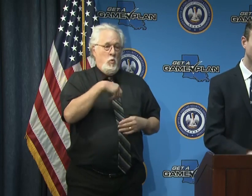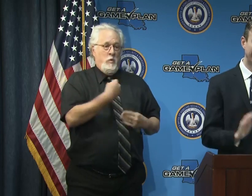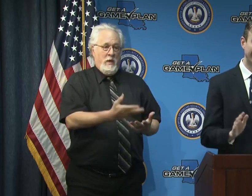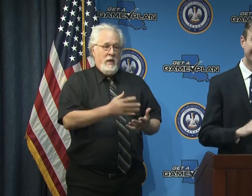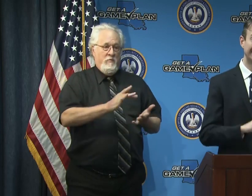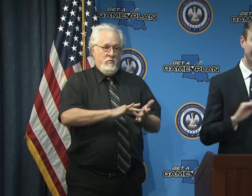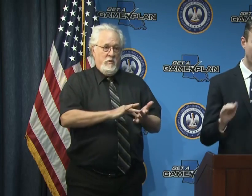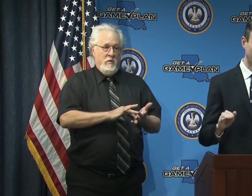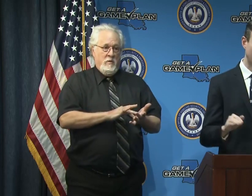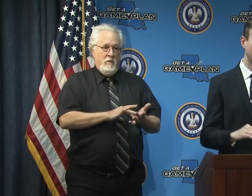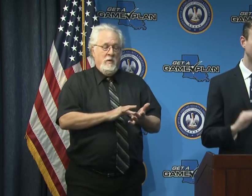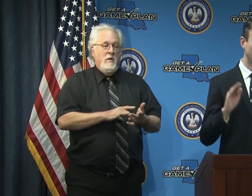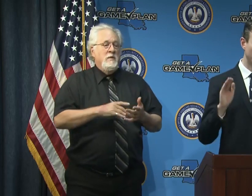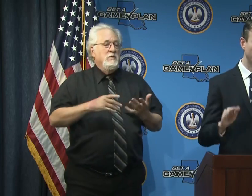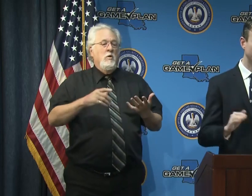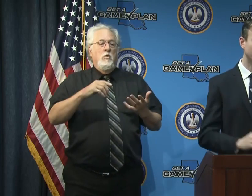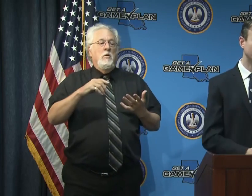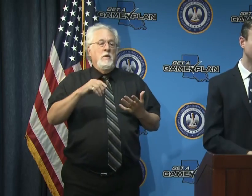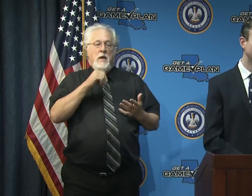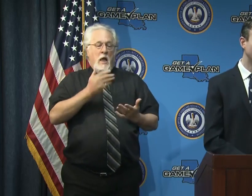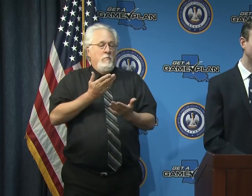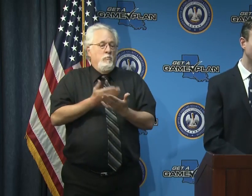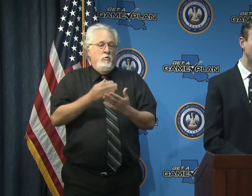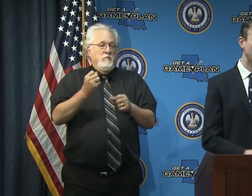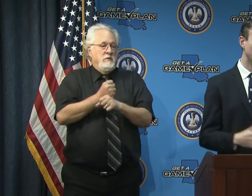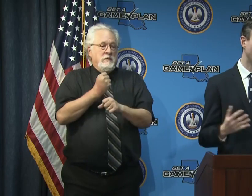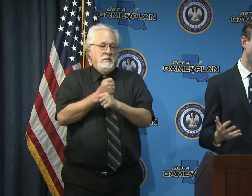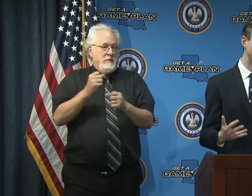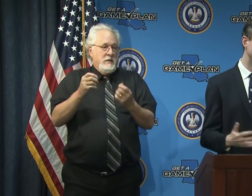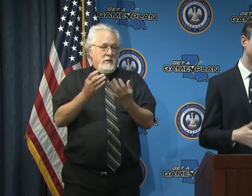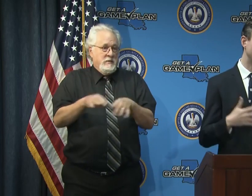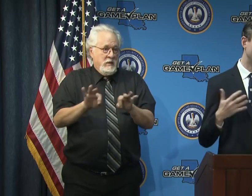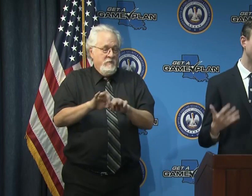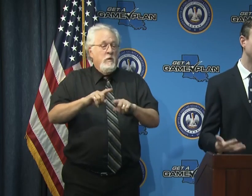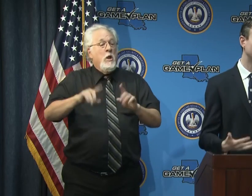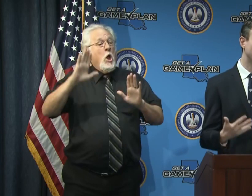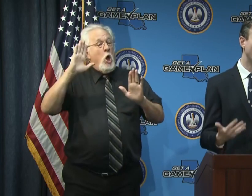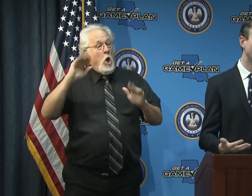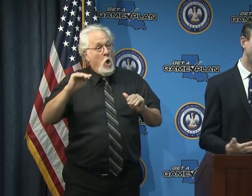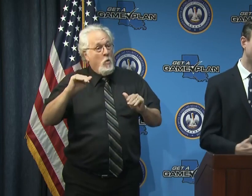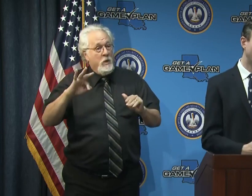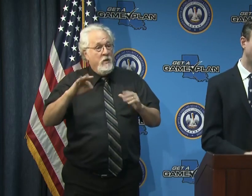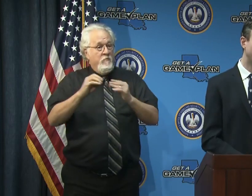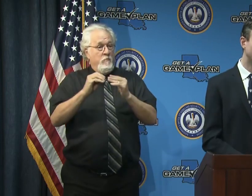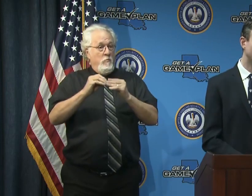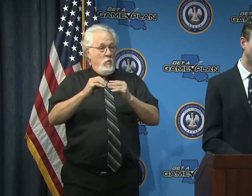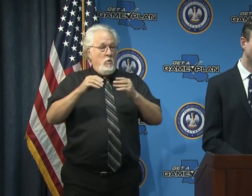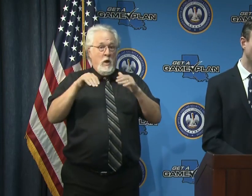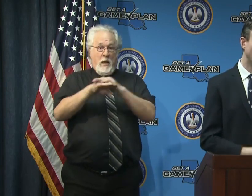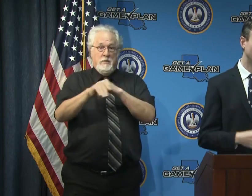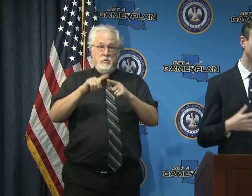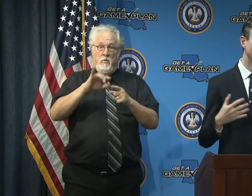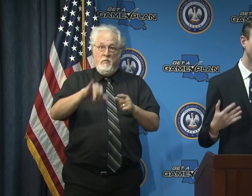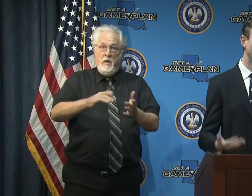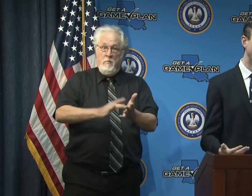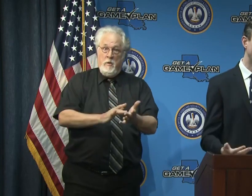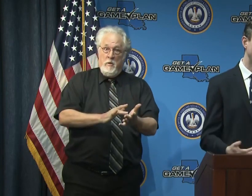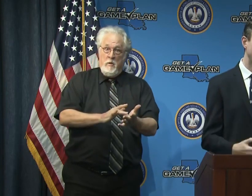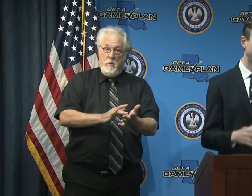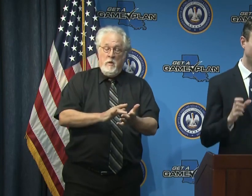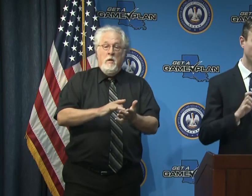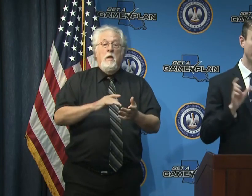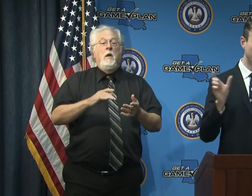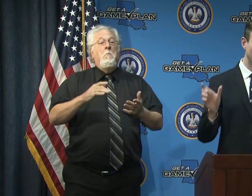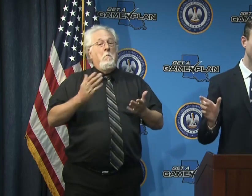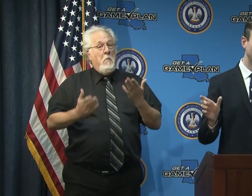getting the drug so again that did not yet prove statistically significant but our hope is that if there is broader access to that drug as we learn more about